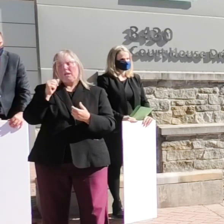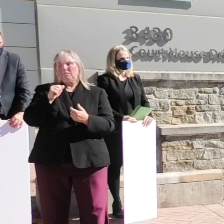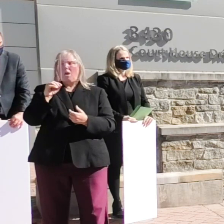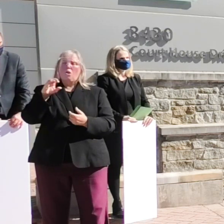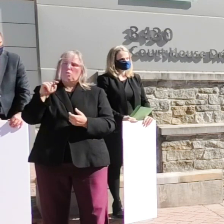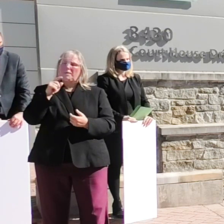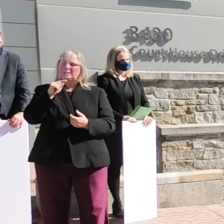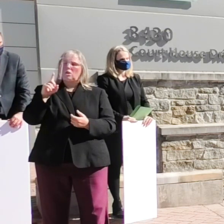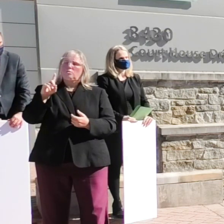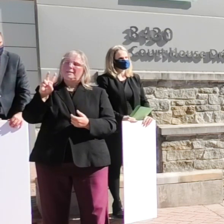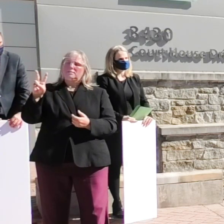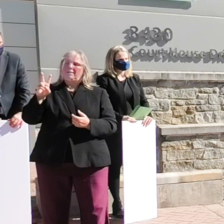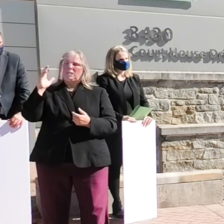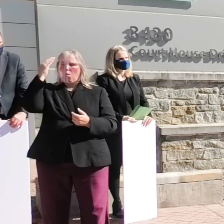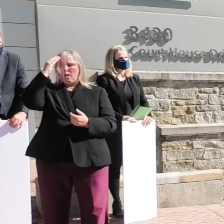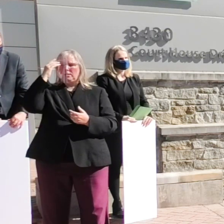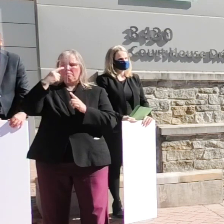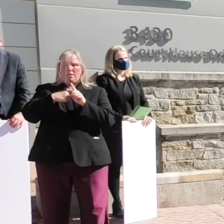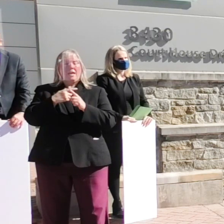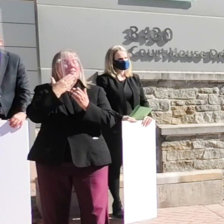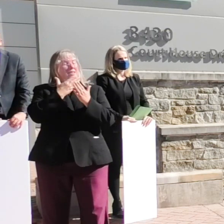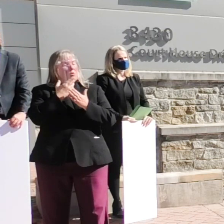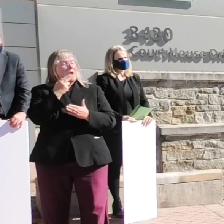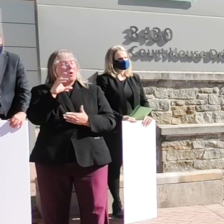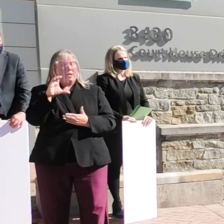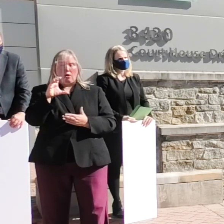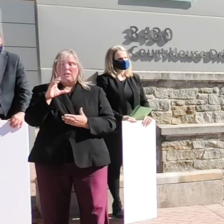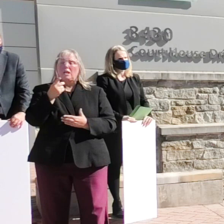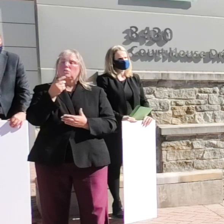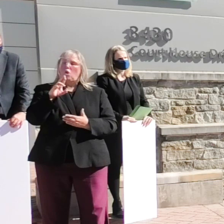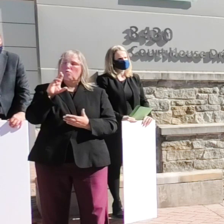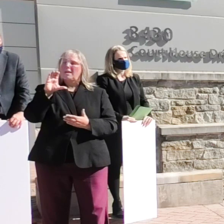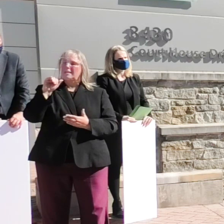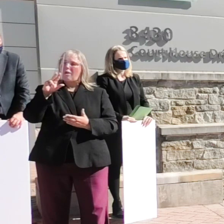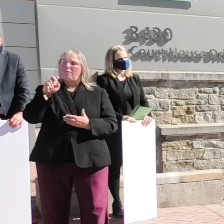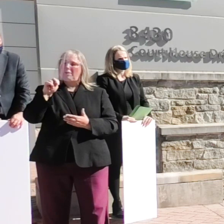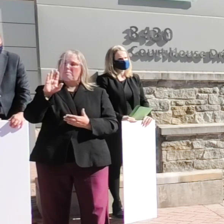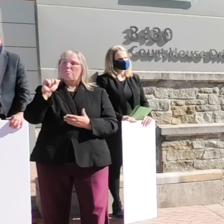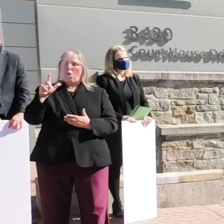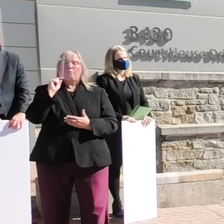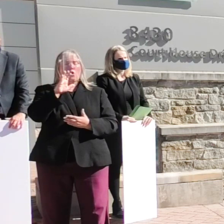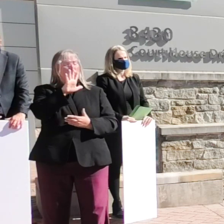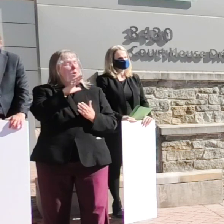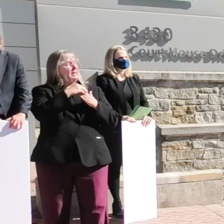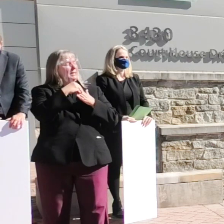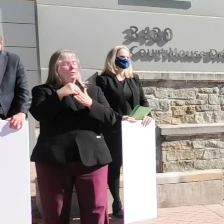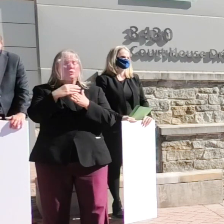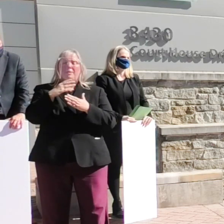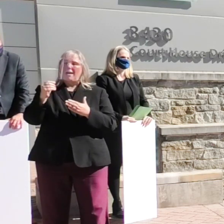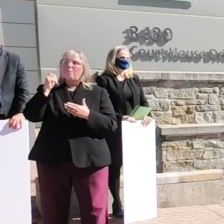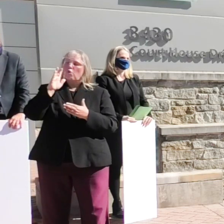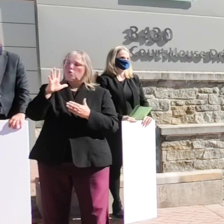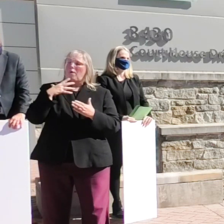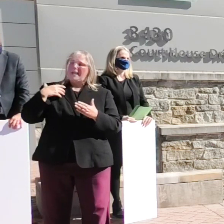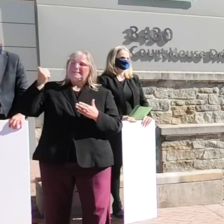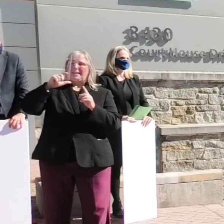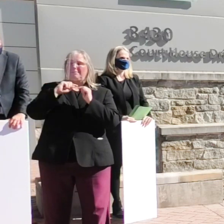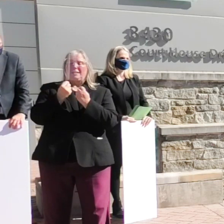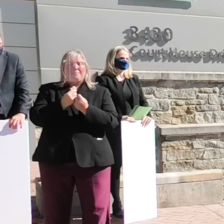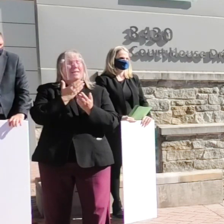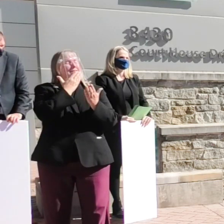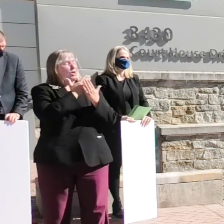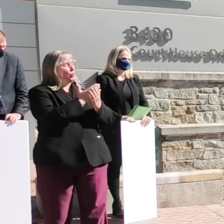thank you howard county dr calvin ball for your leadership and for your executive team